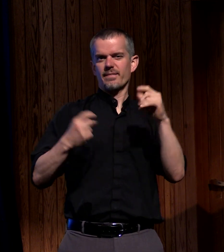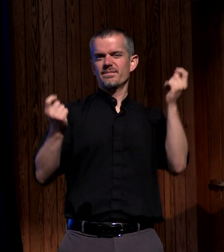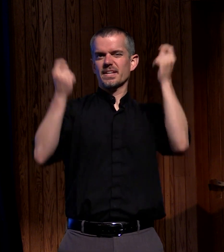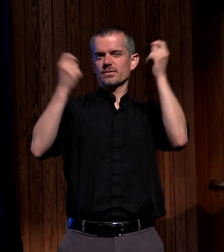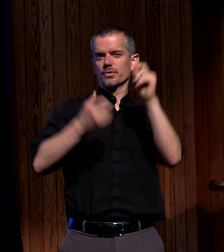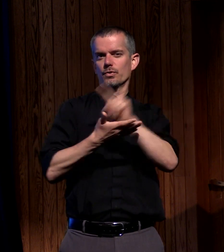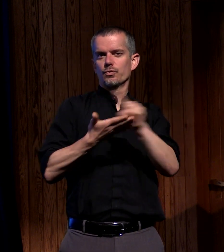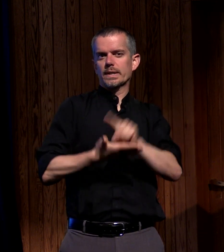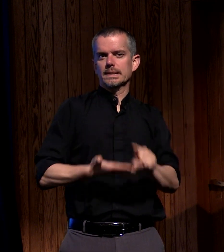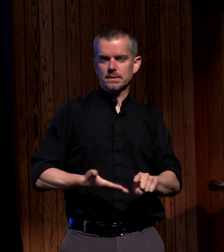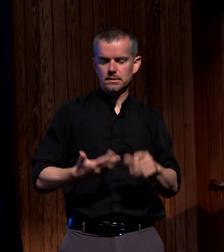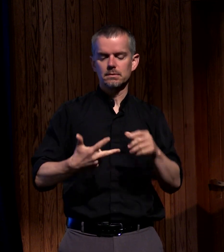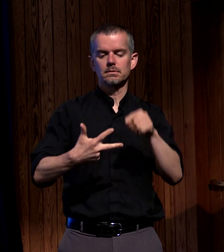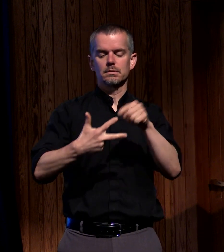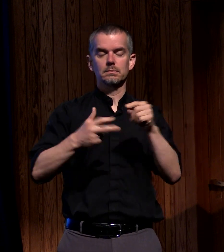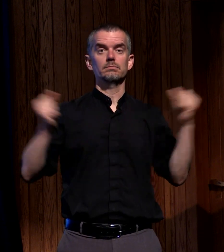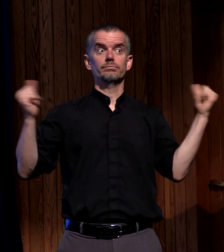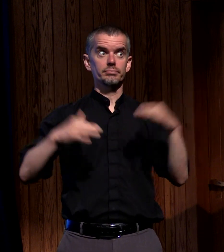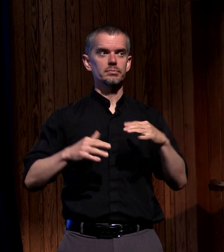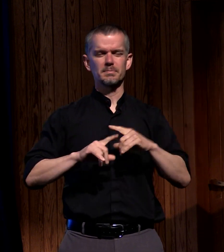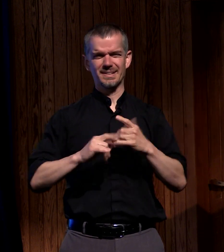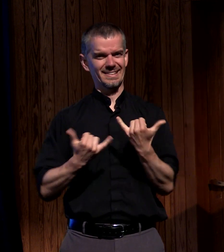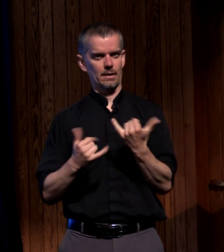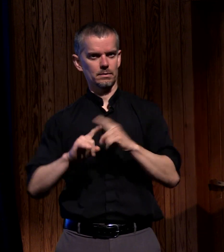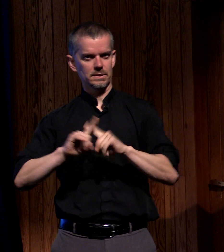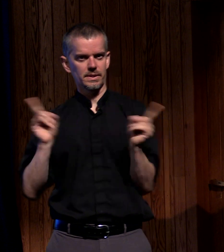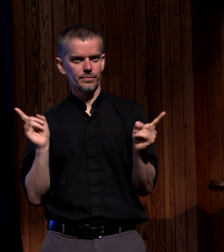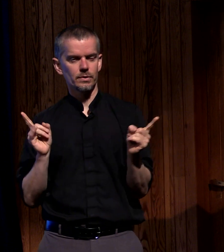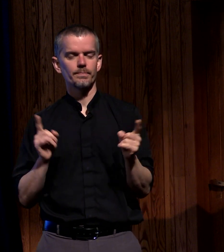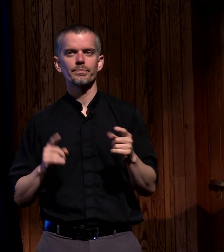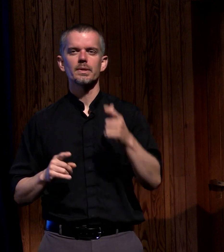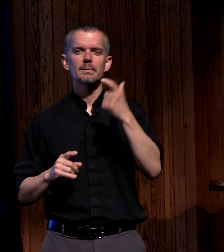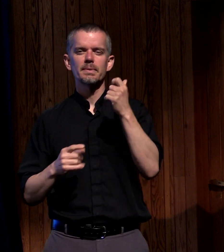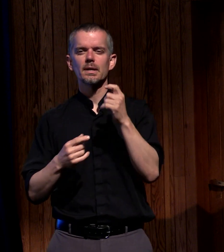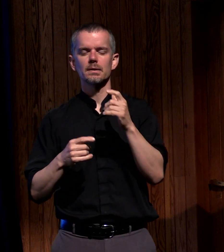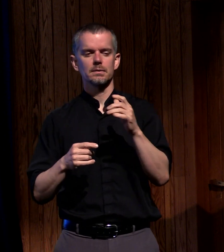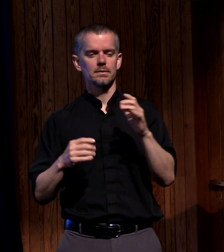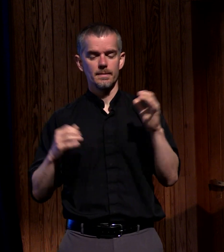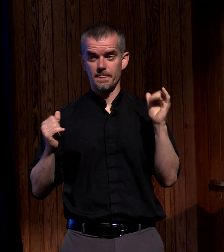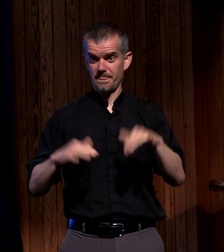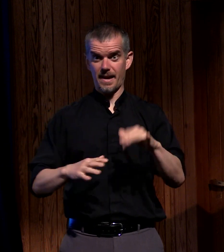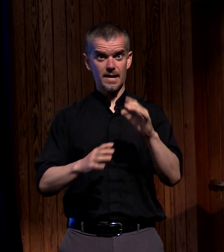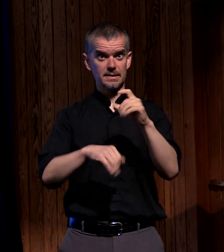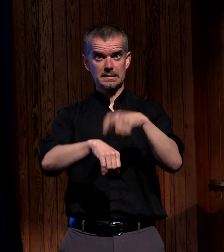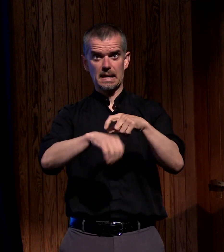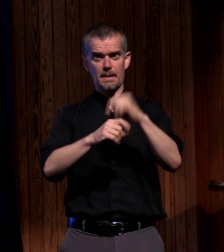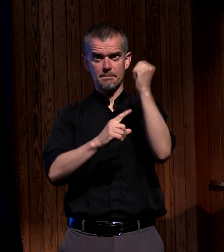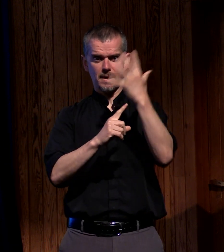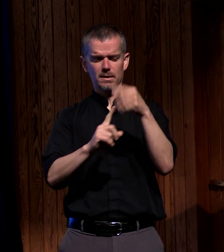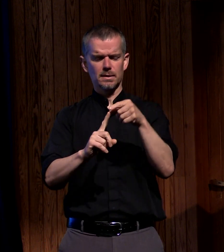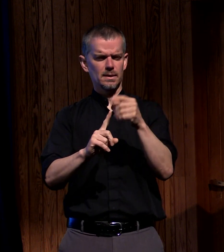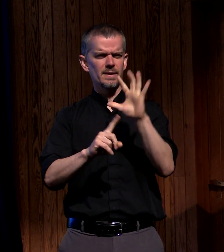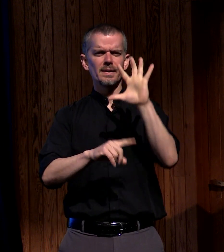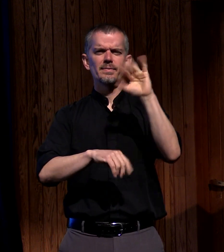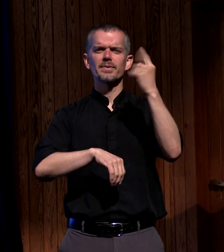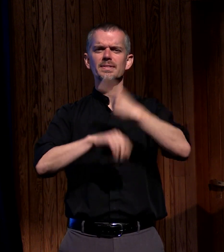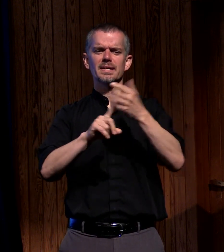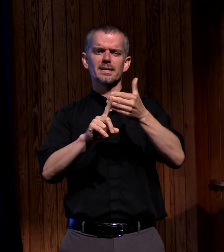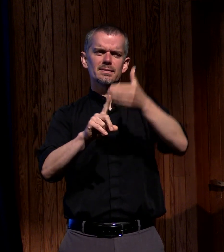together but things are so different at this one because just 50 days earlier this big event happened the curtain in the temple